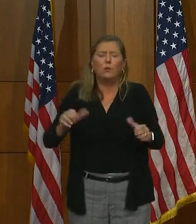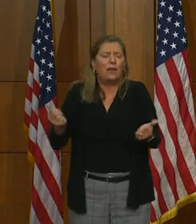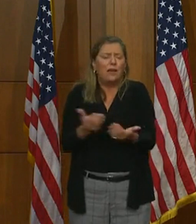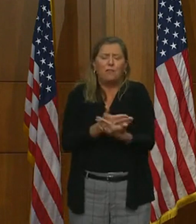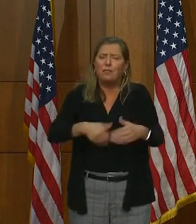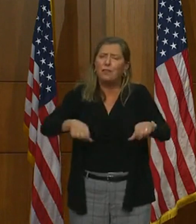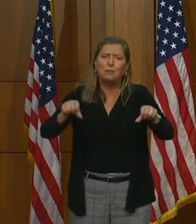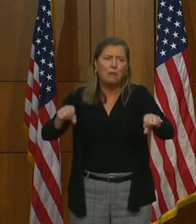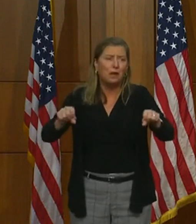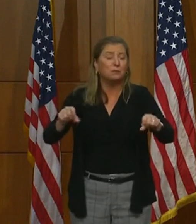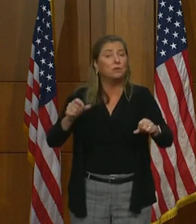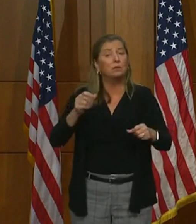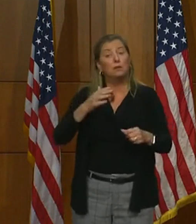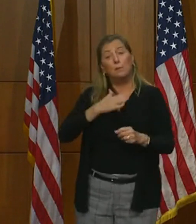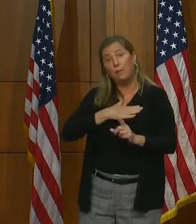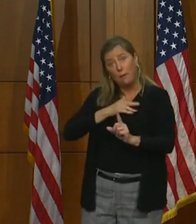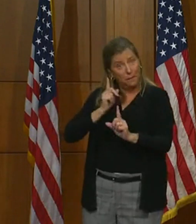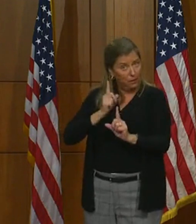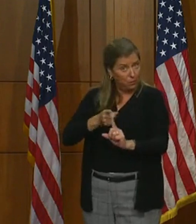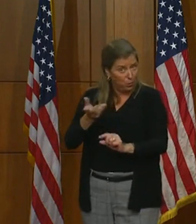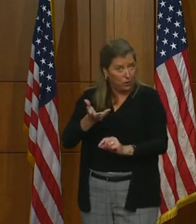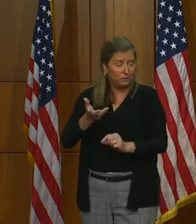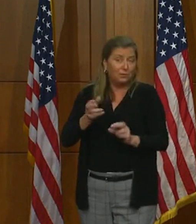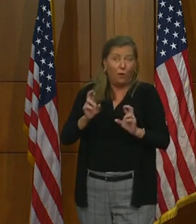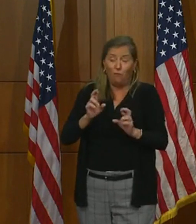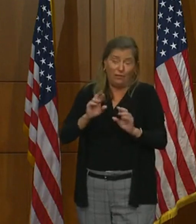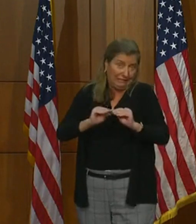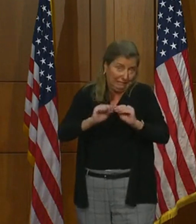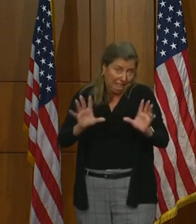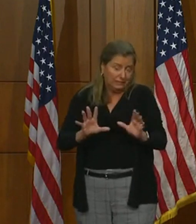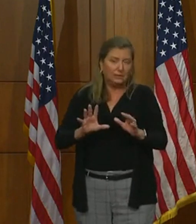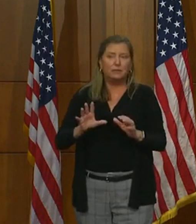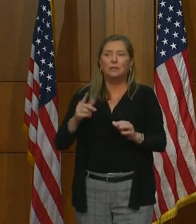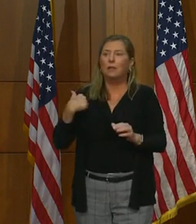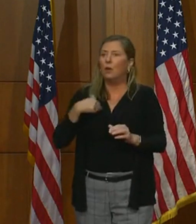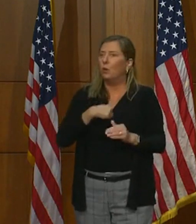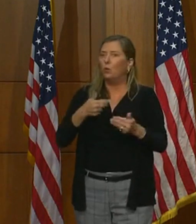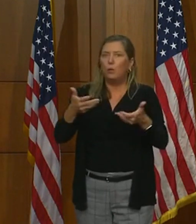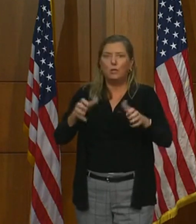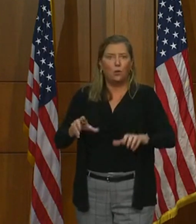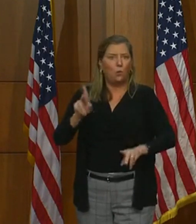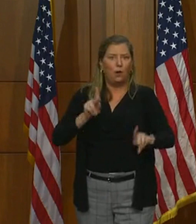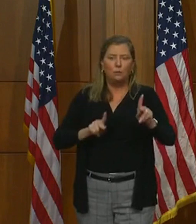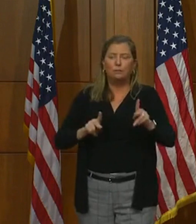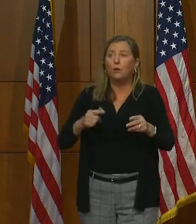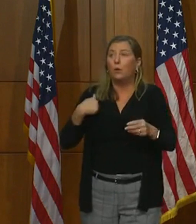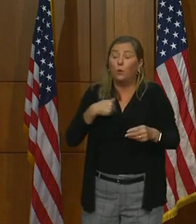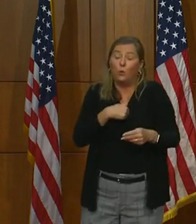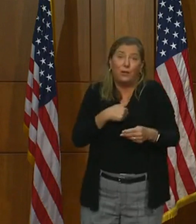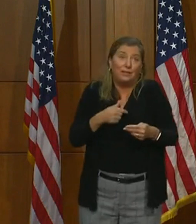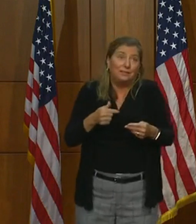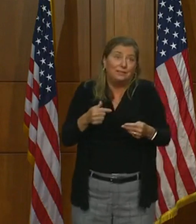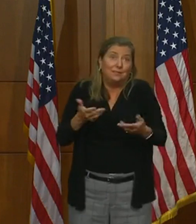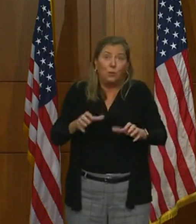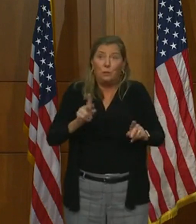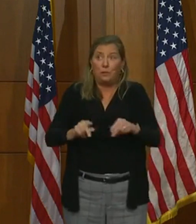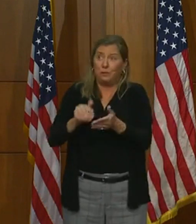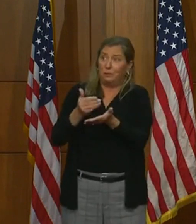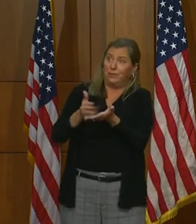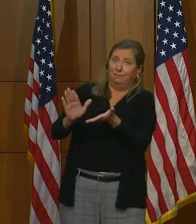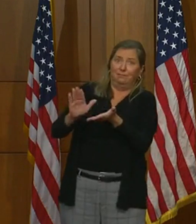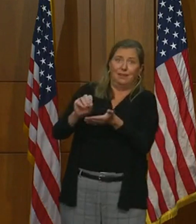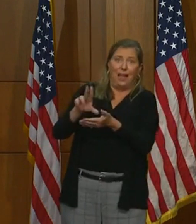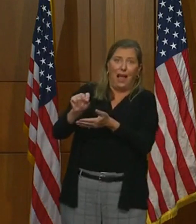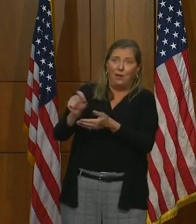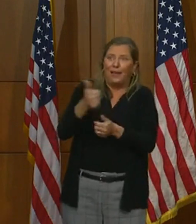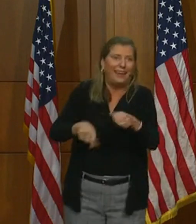can. The point I was trying to make and hopefully made is that we don't want anybody getting evicted at any